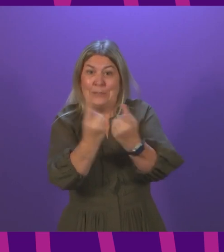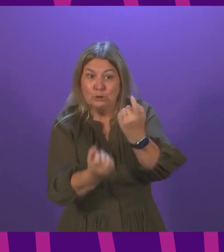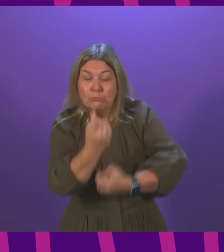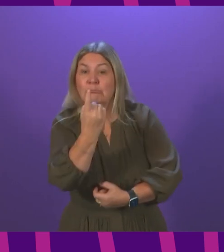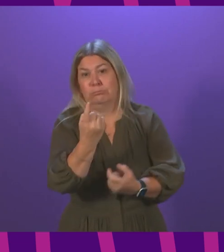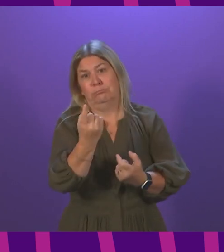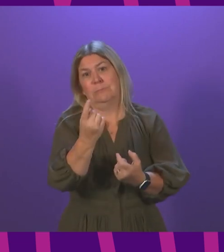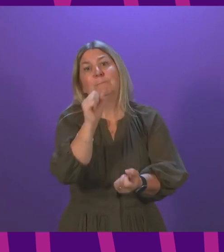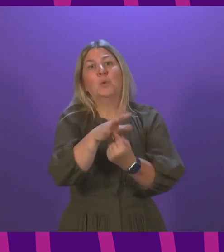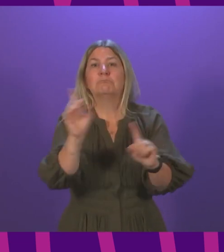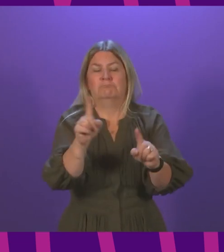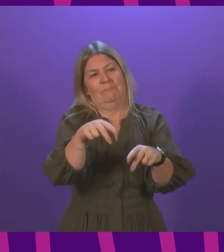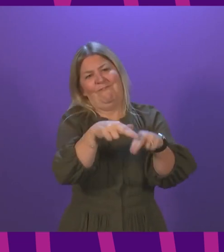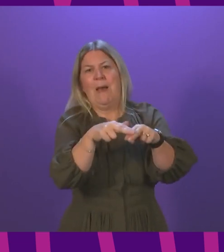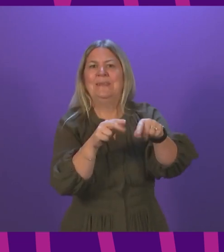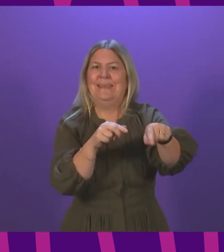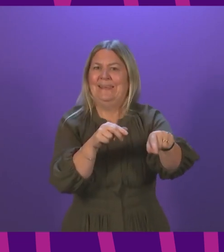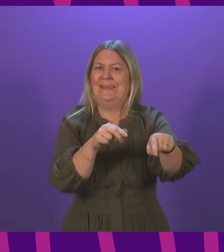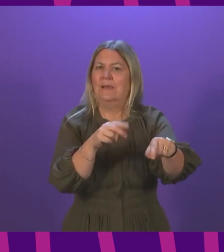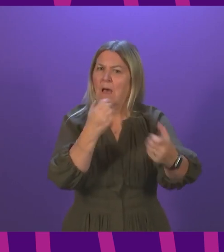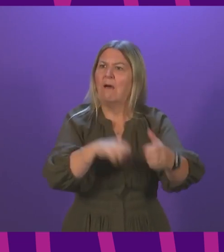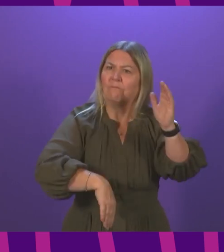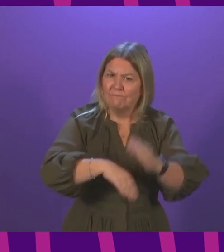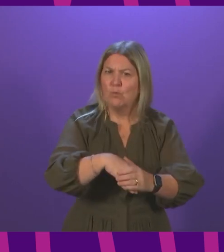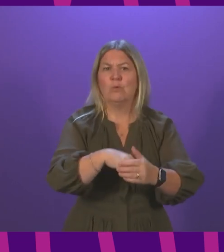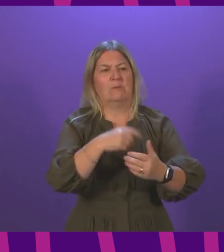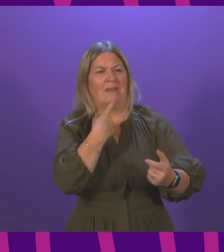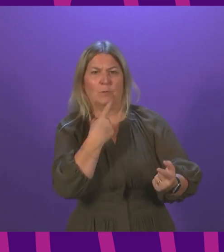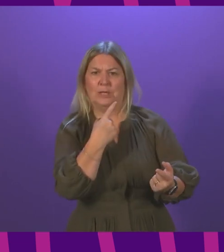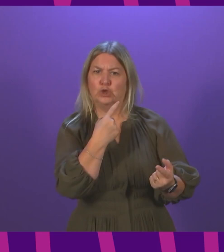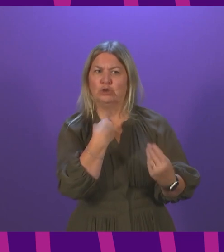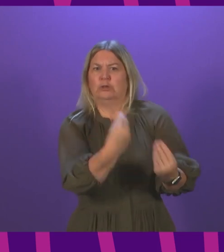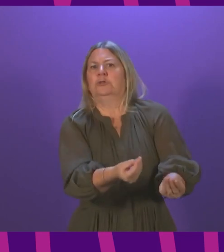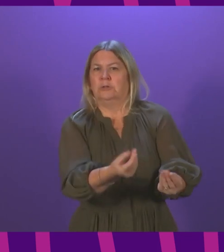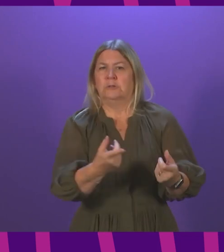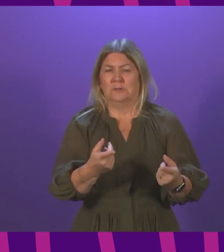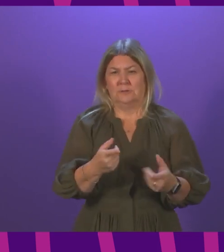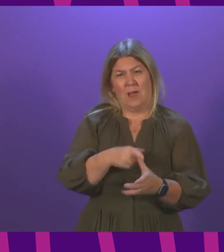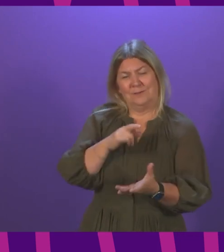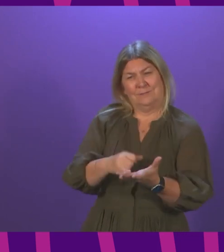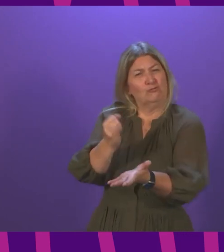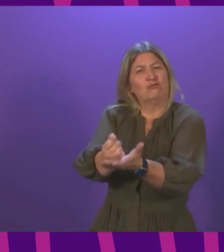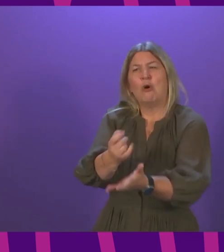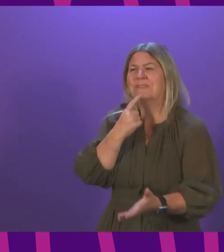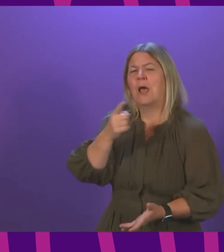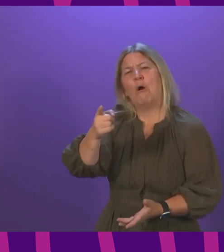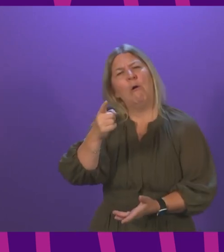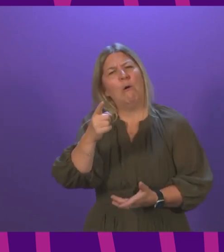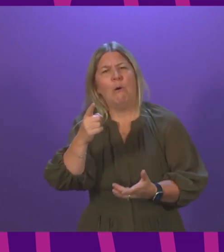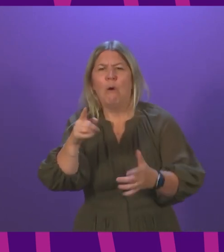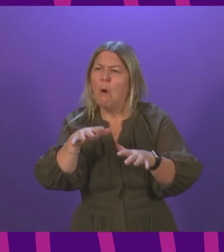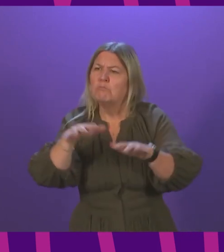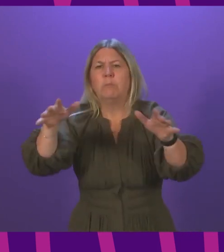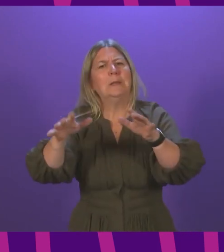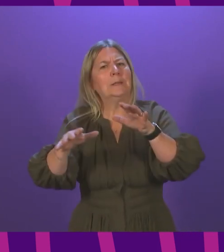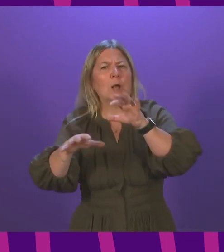answers that they want. But it is not credible for Anas Sarwar to say that a public inquiry was fought for and campaigned for, and I